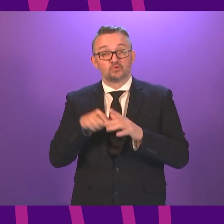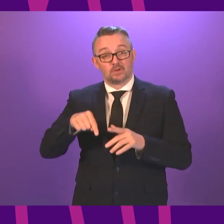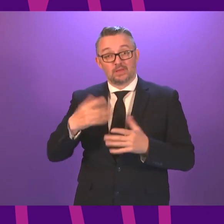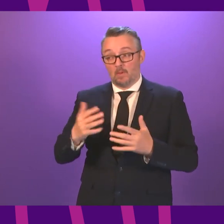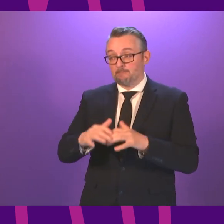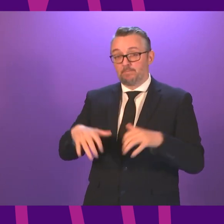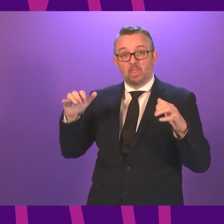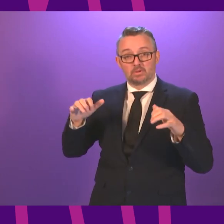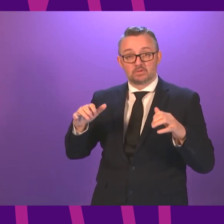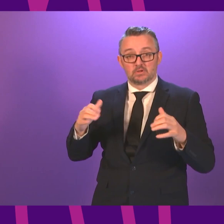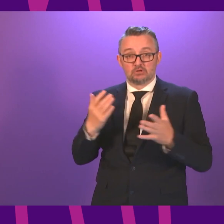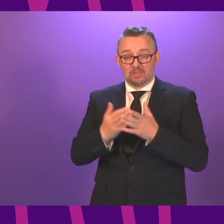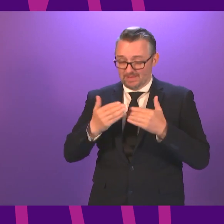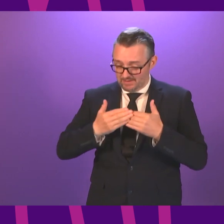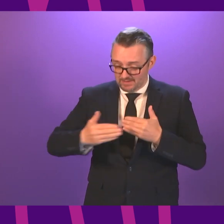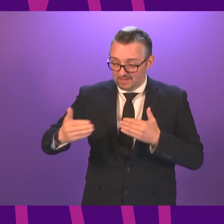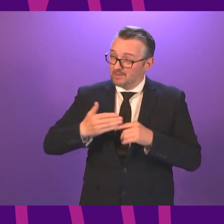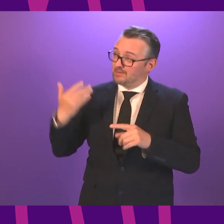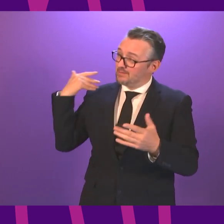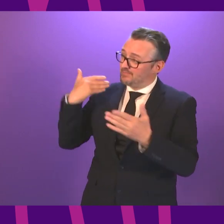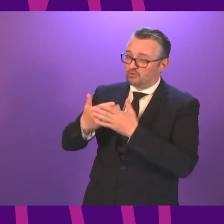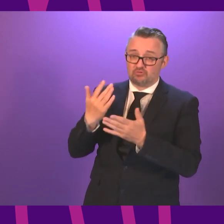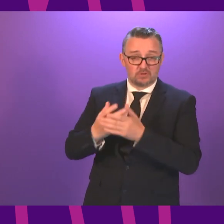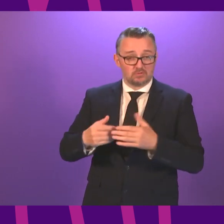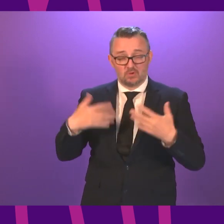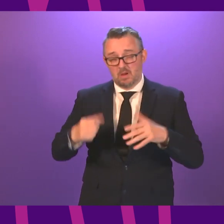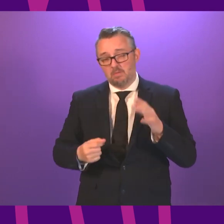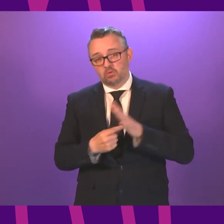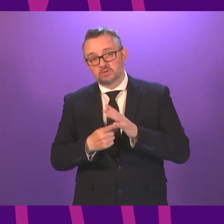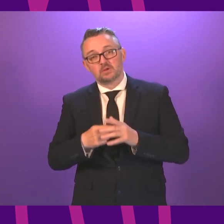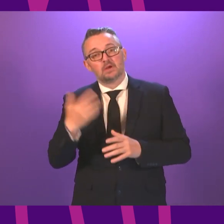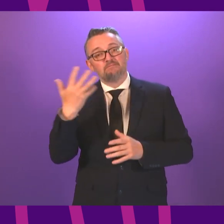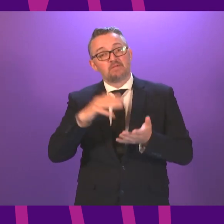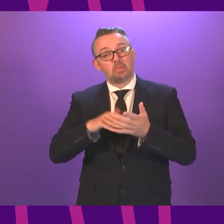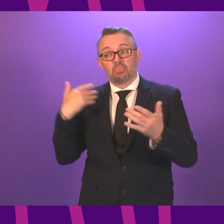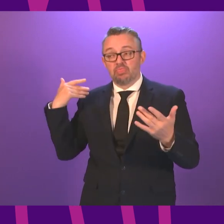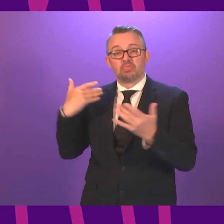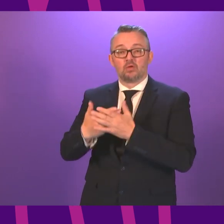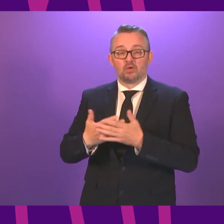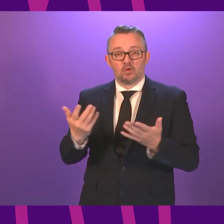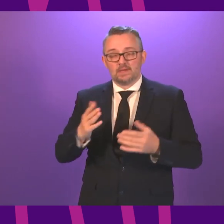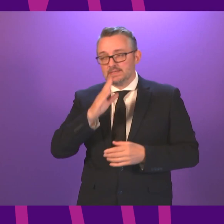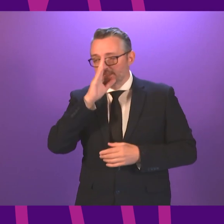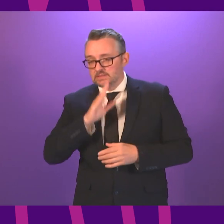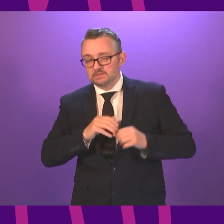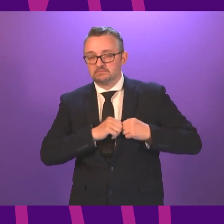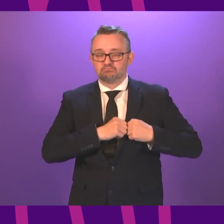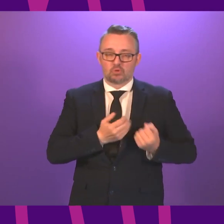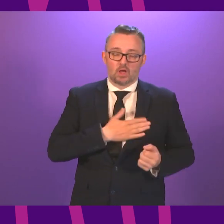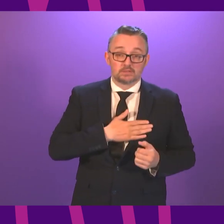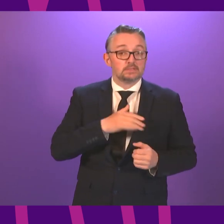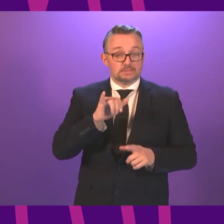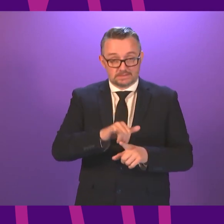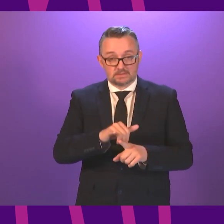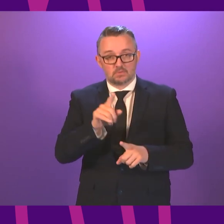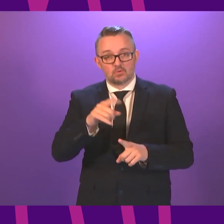Parliament will be the most important in our devolved history. The past 15 months have been full of sadness and heartbreak. But they've also reminded